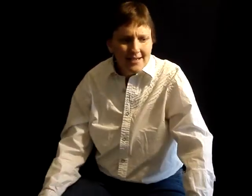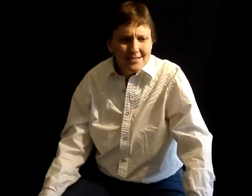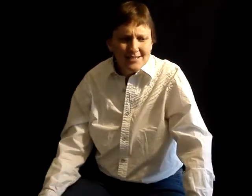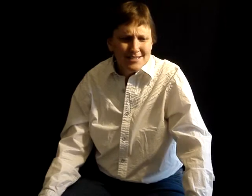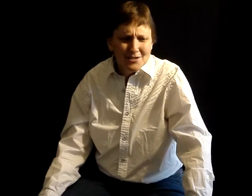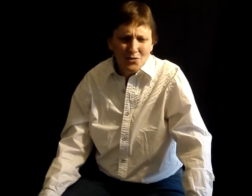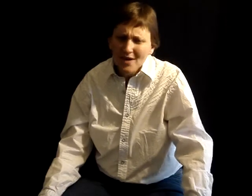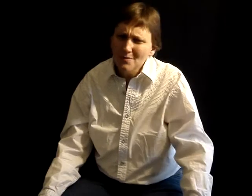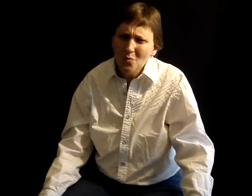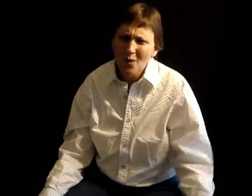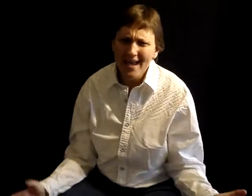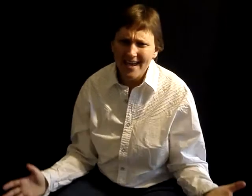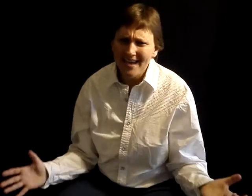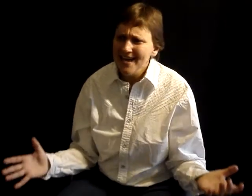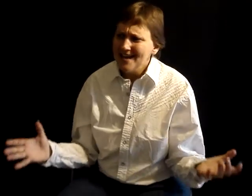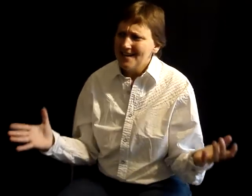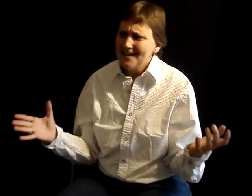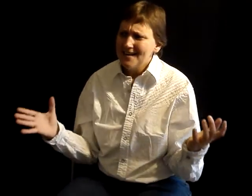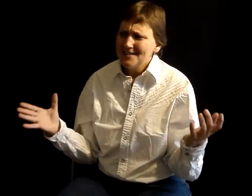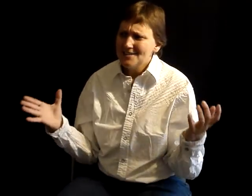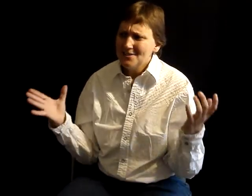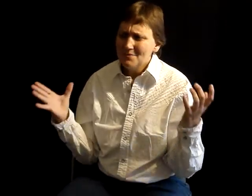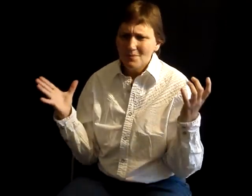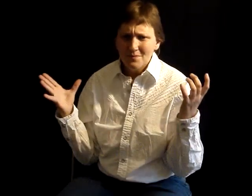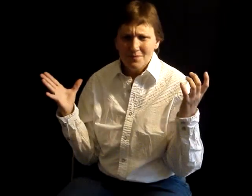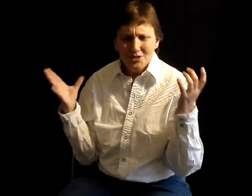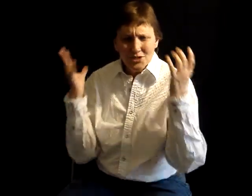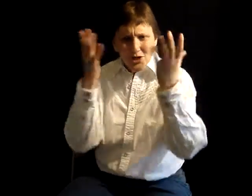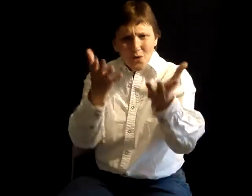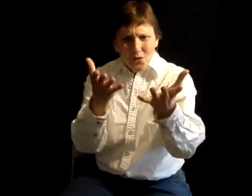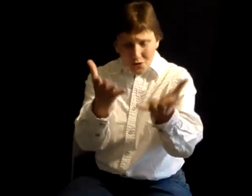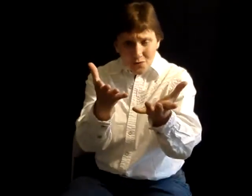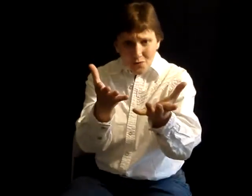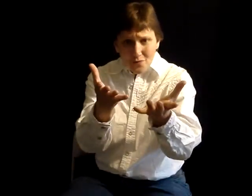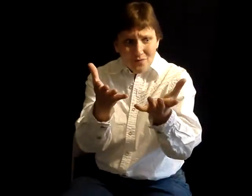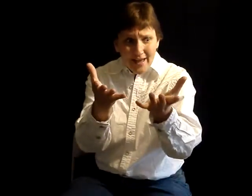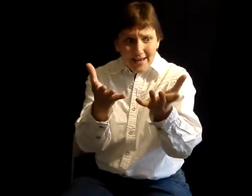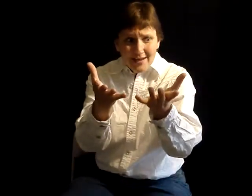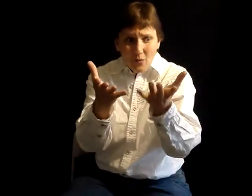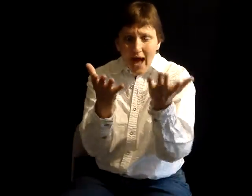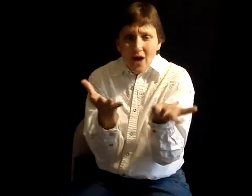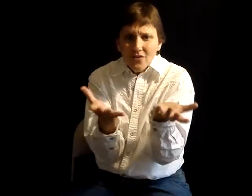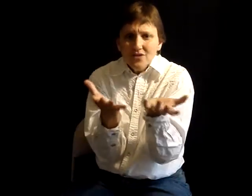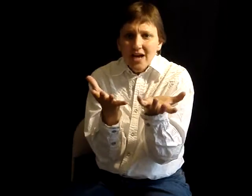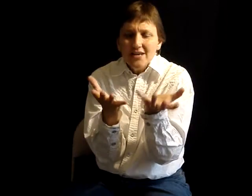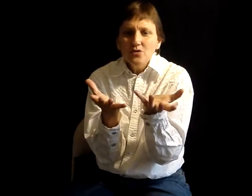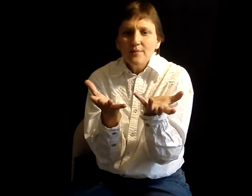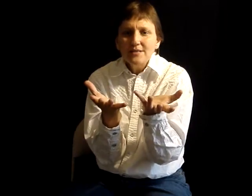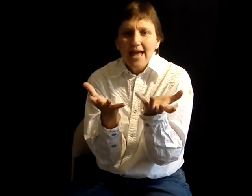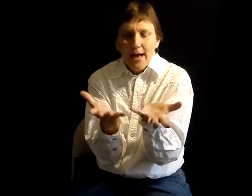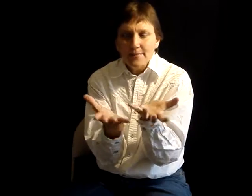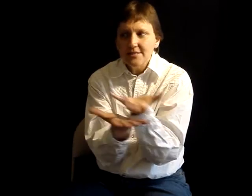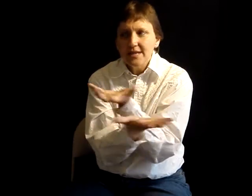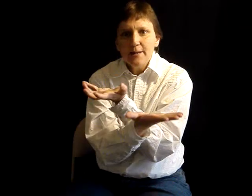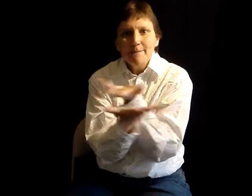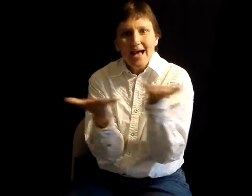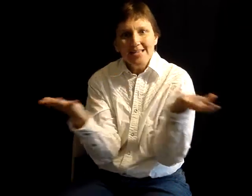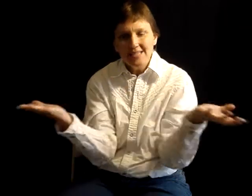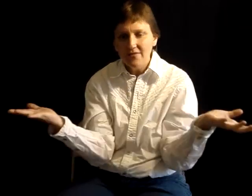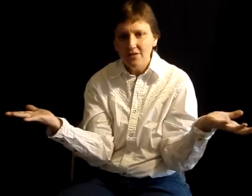it's just an incredible way to show you that how this kind of corruption happens, and at a mass level.